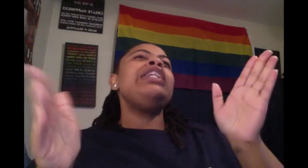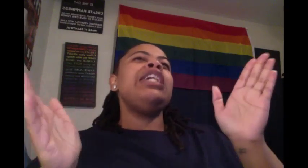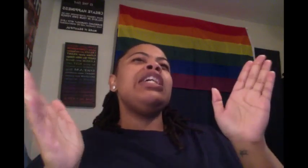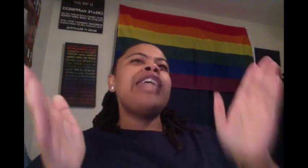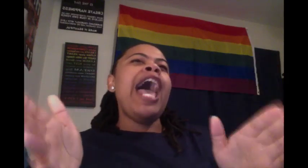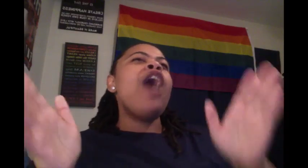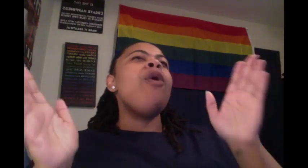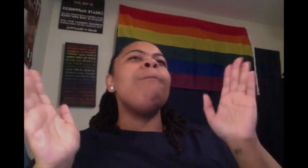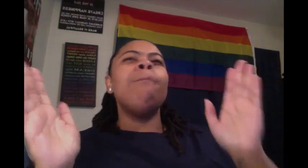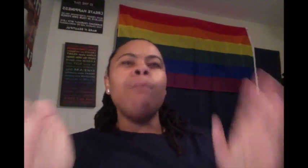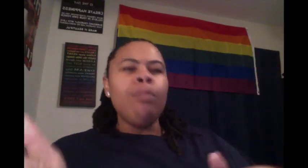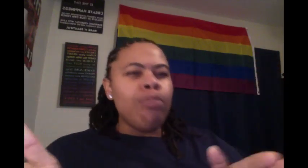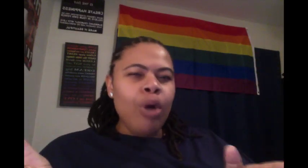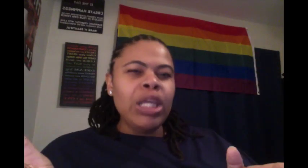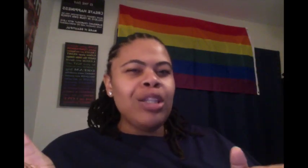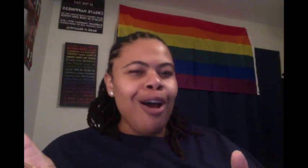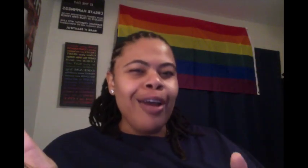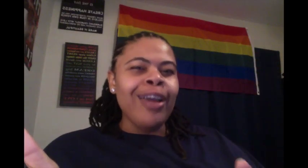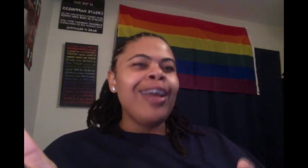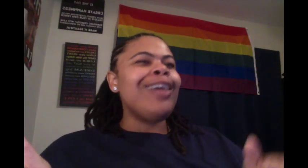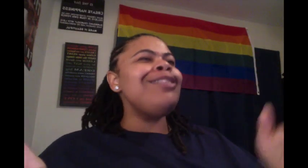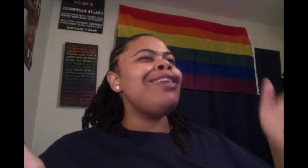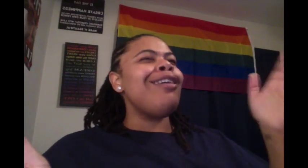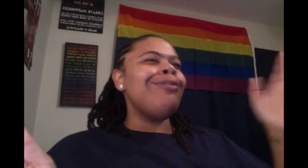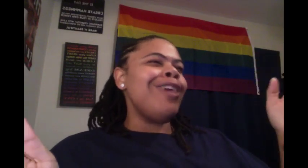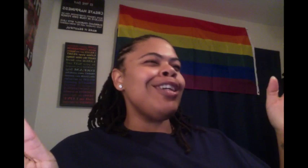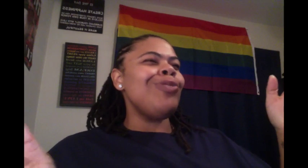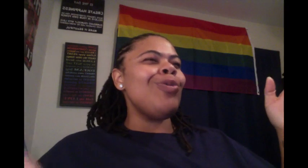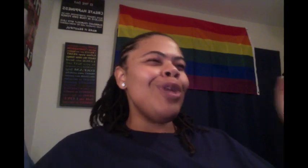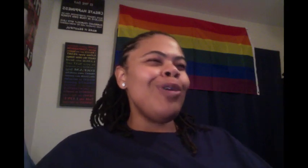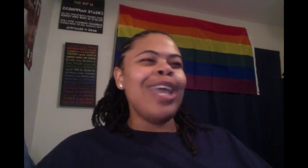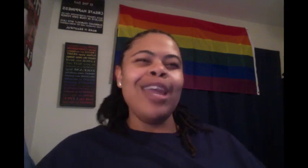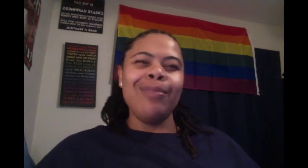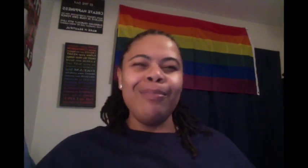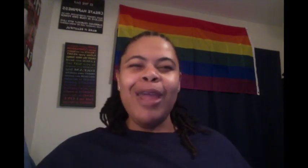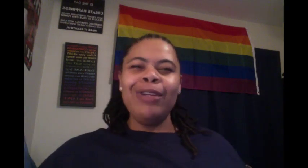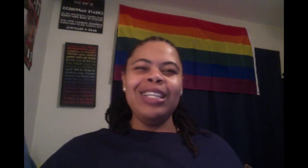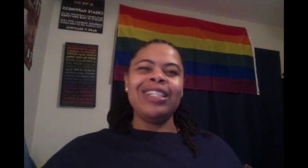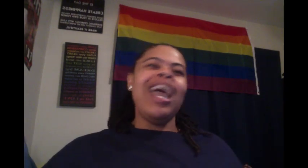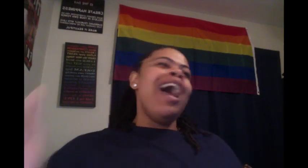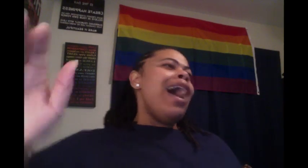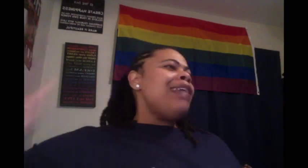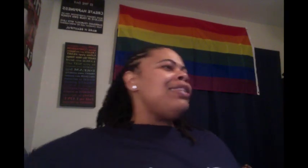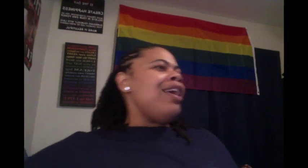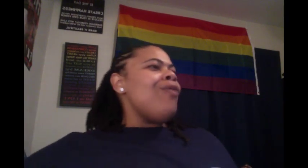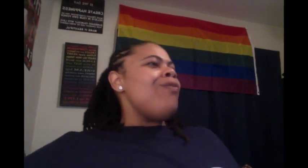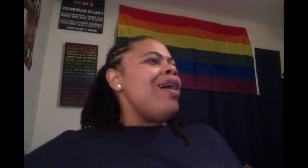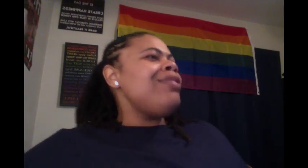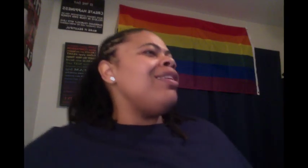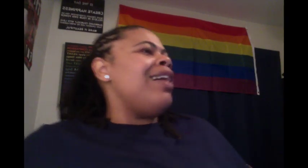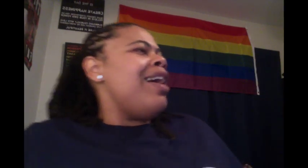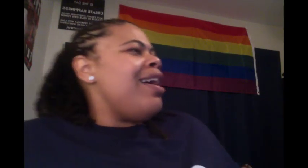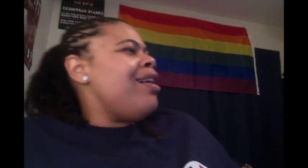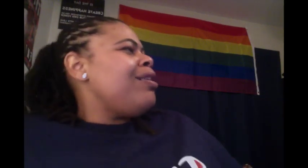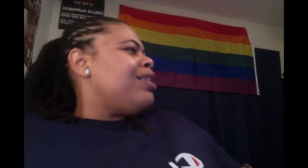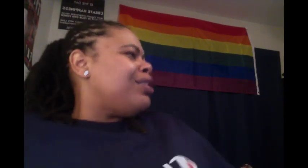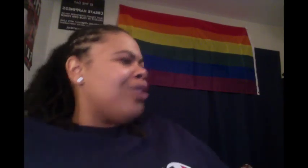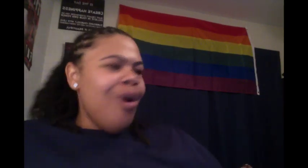then Cal broke his heart and he said, fuck you and went on ahead and married Lizzie. I said, what the hell is going